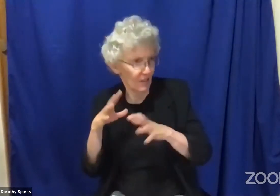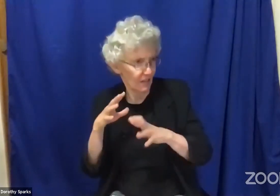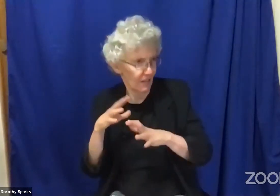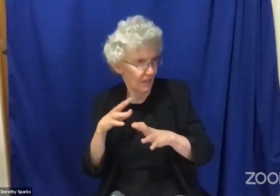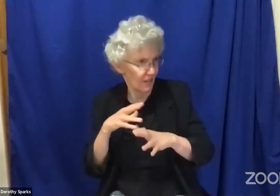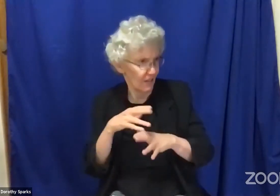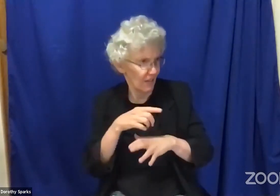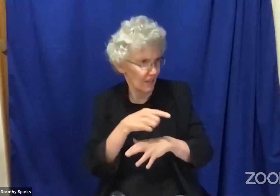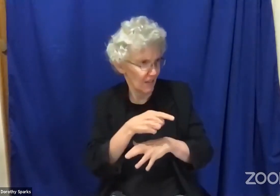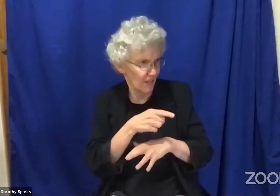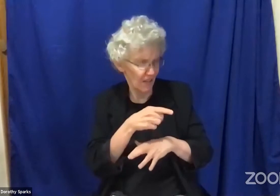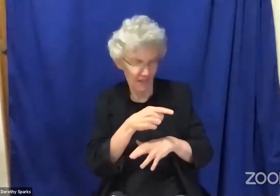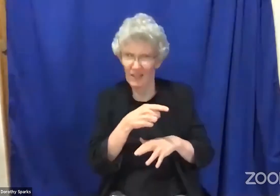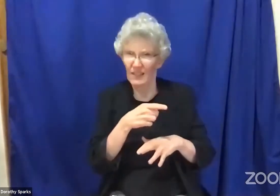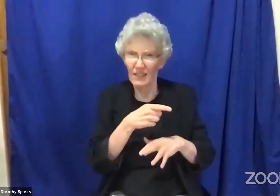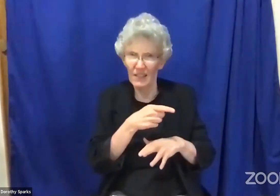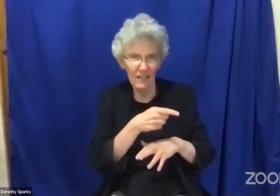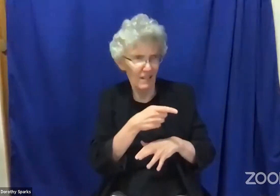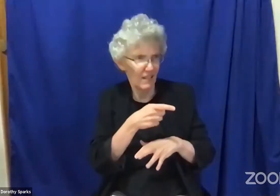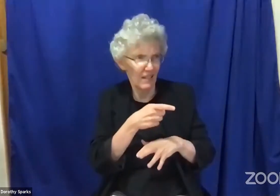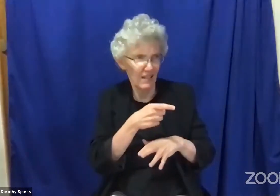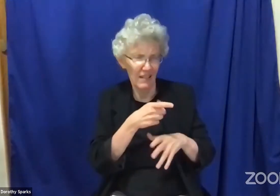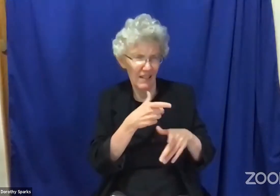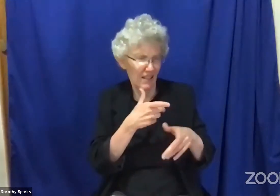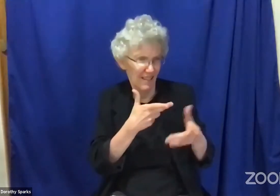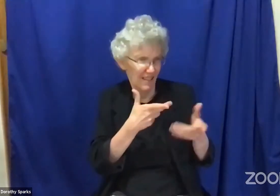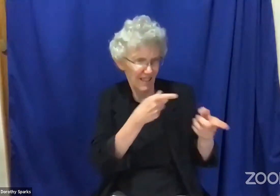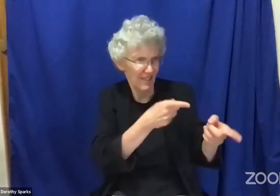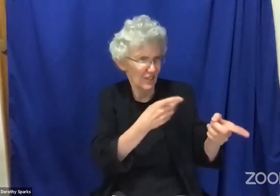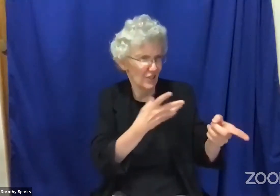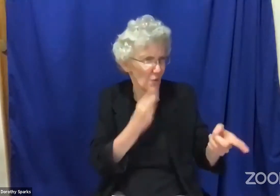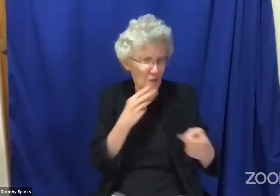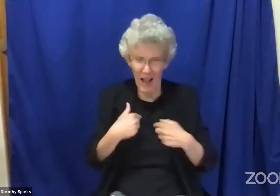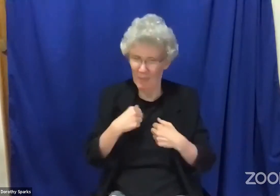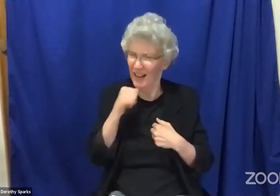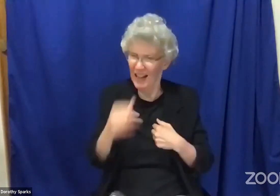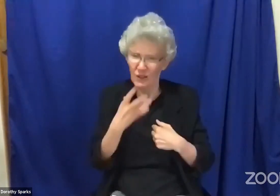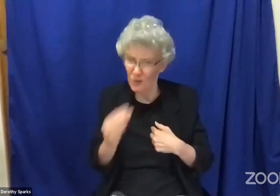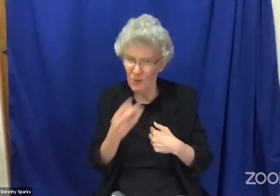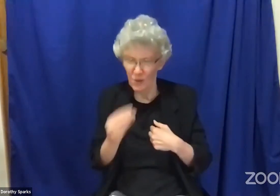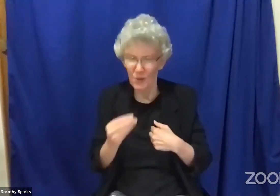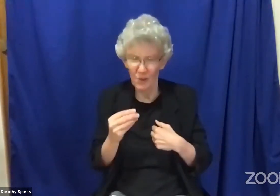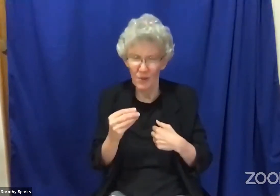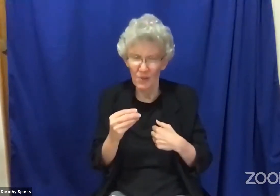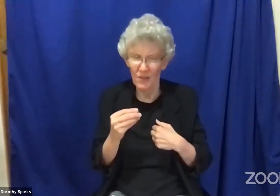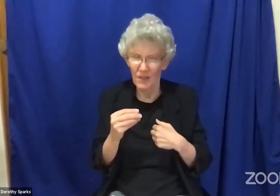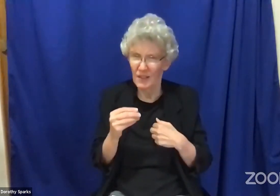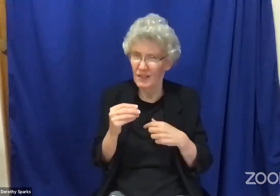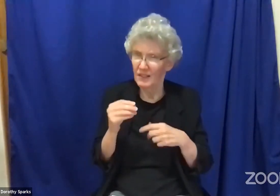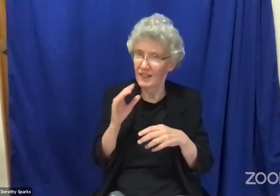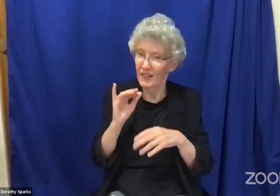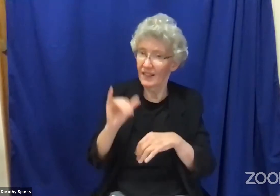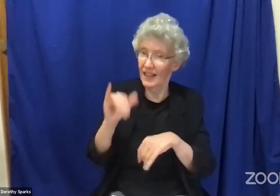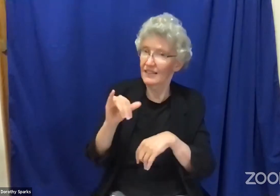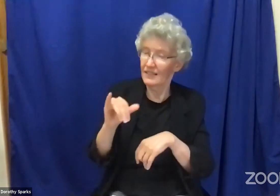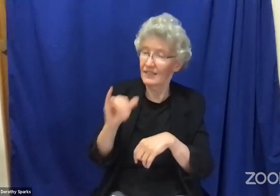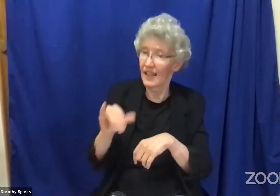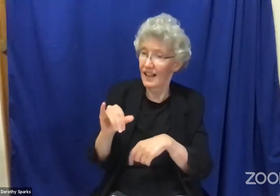and Jesus was there and he had asked her for some water and she was taken back by this because